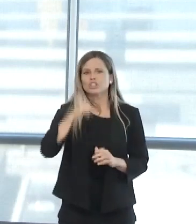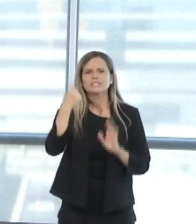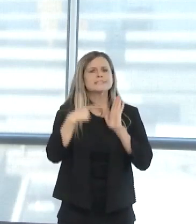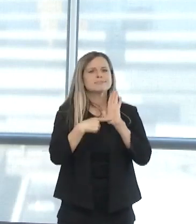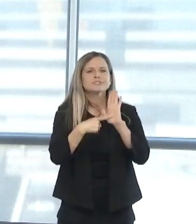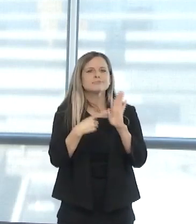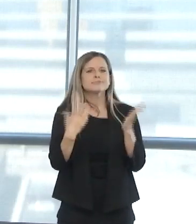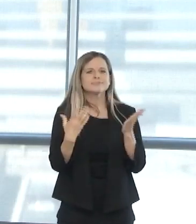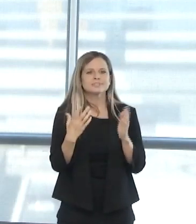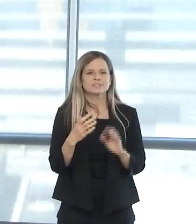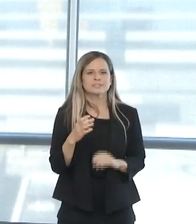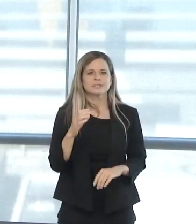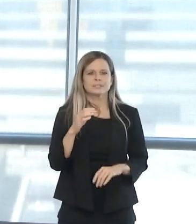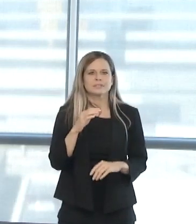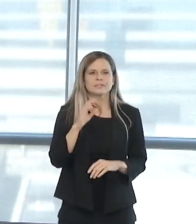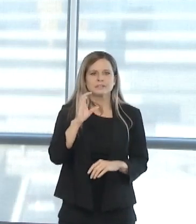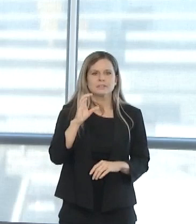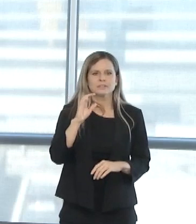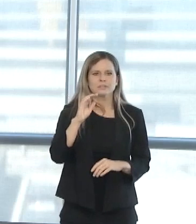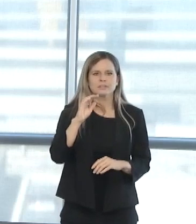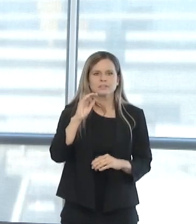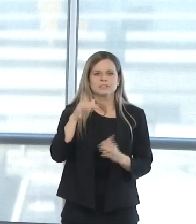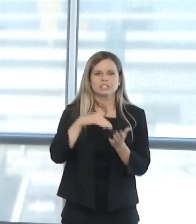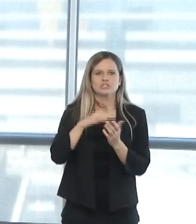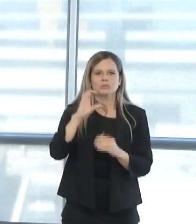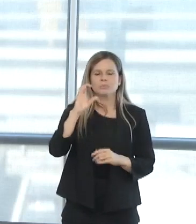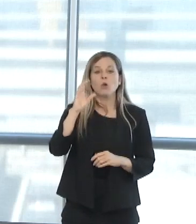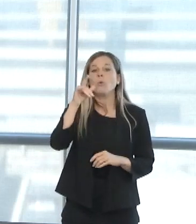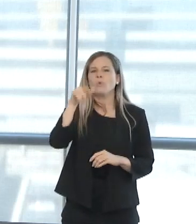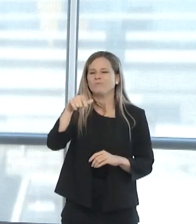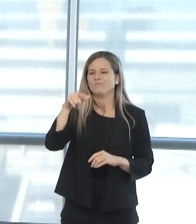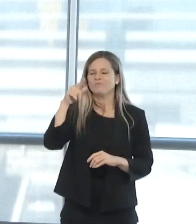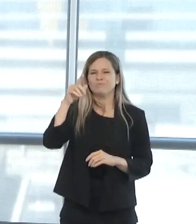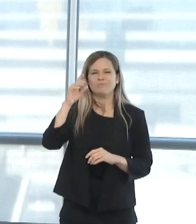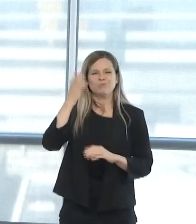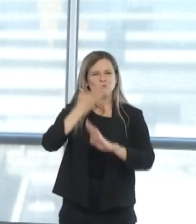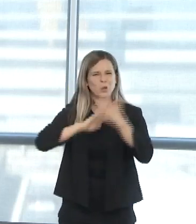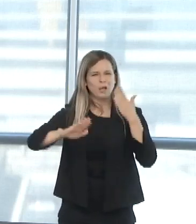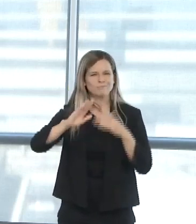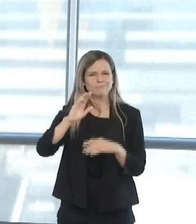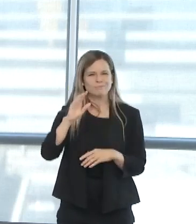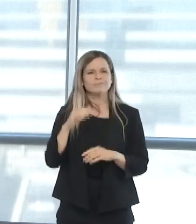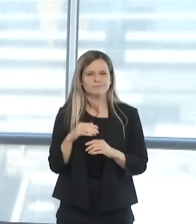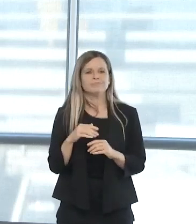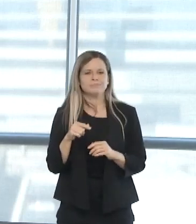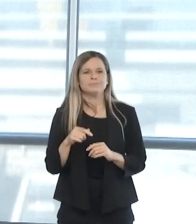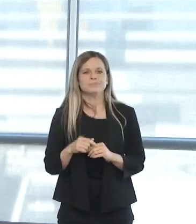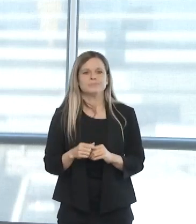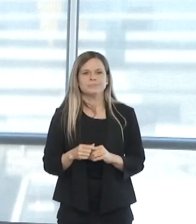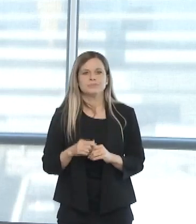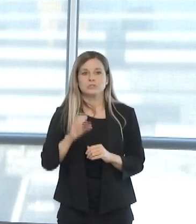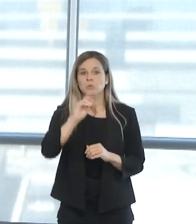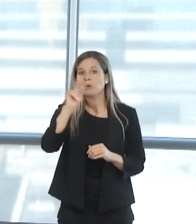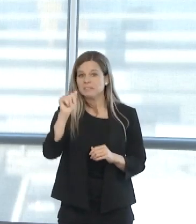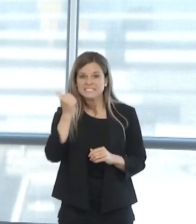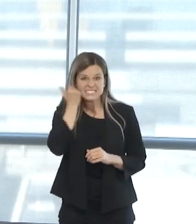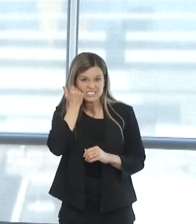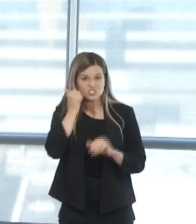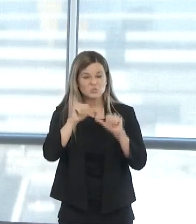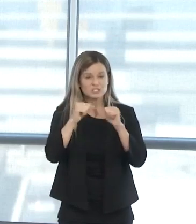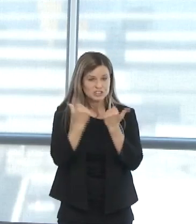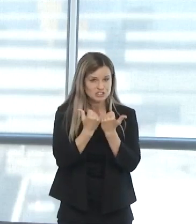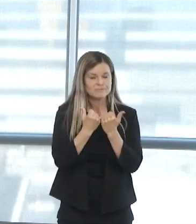D'Alice, D Mevion, the Oklahoma Dental Association, the University of Oklahoma Norman